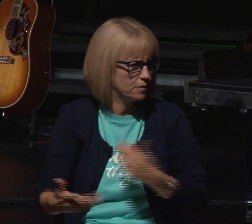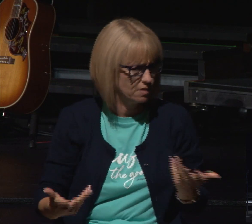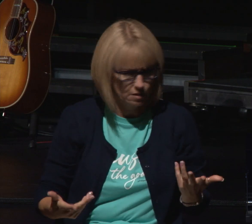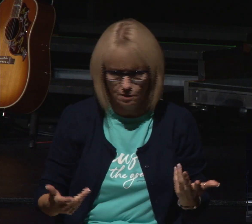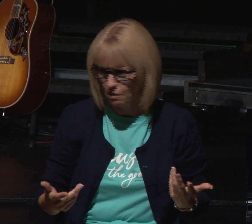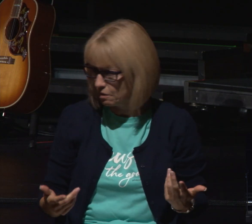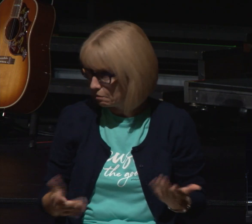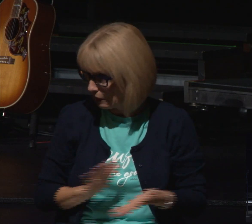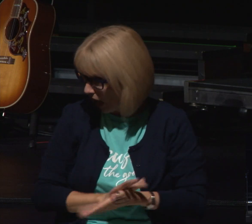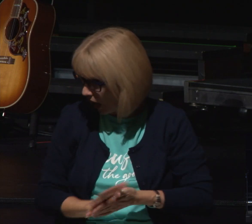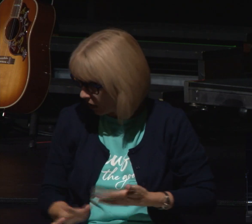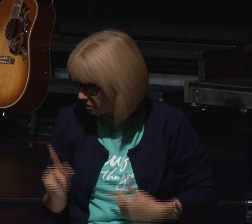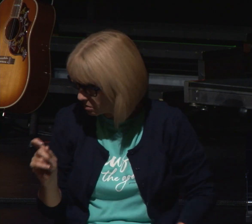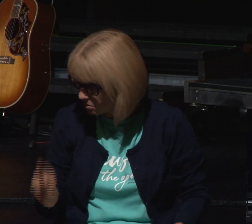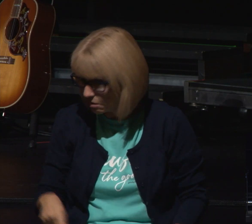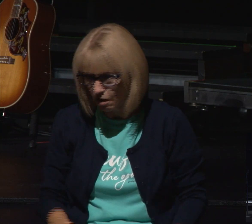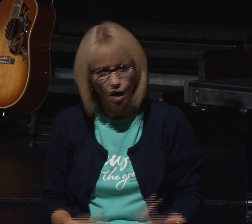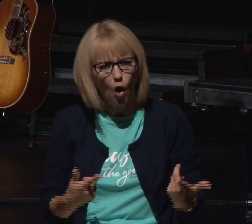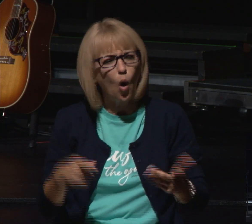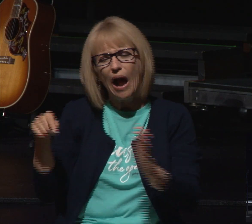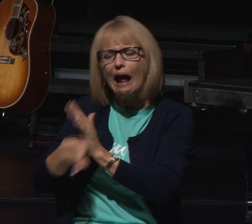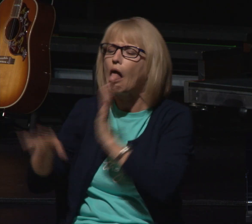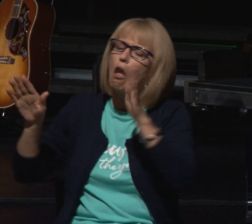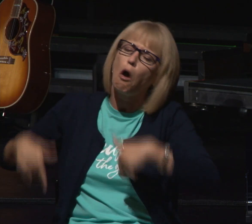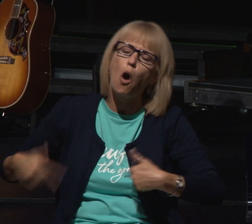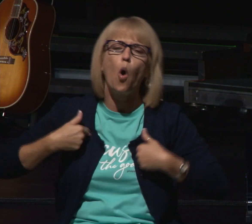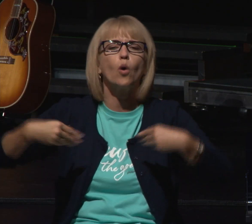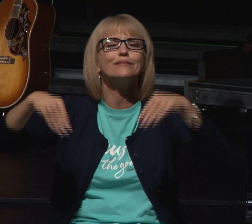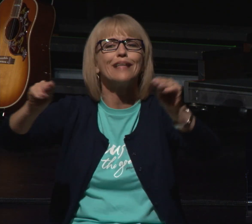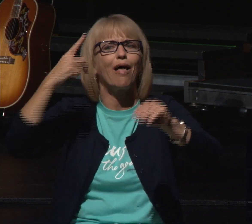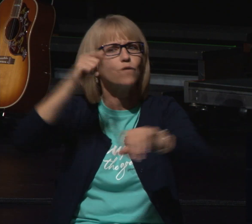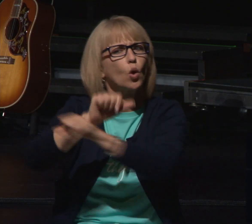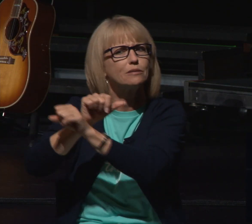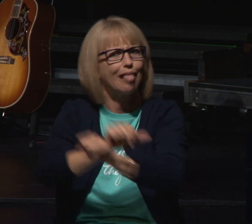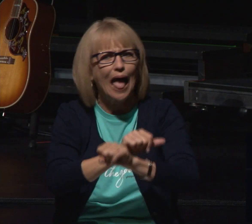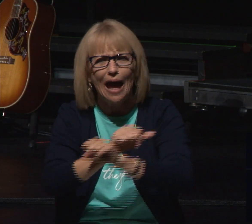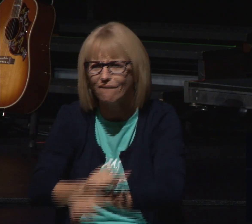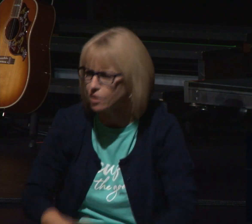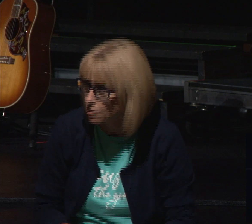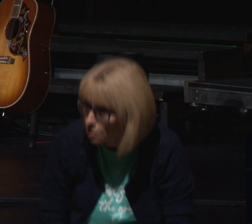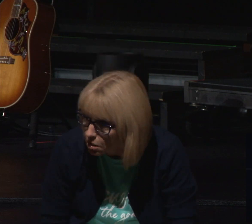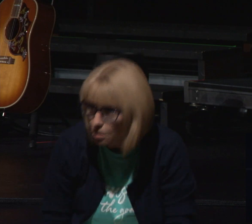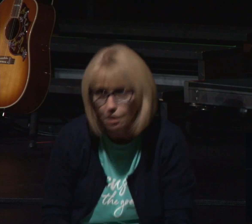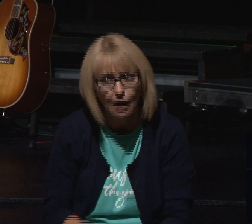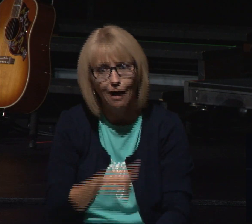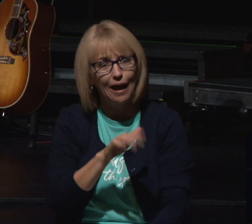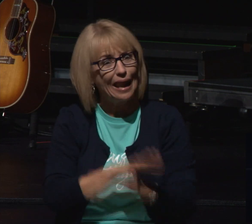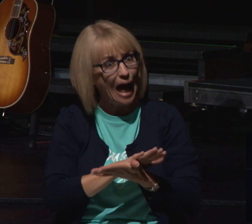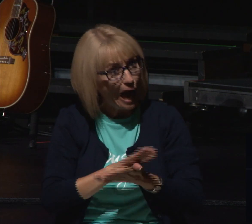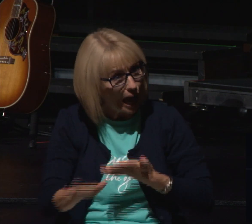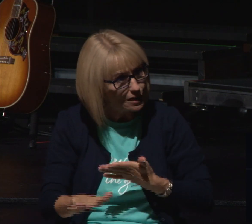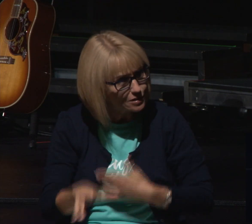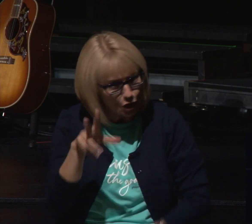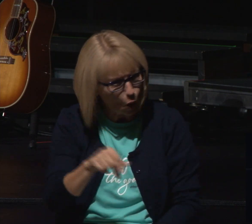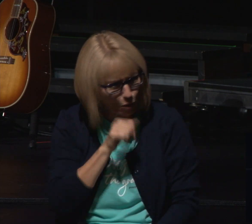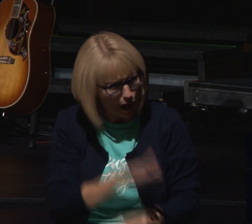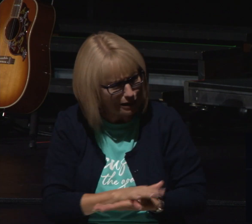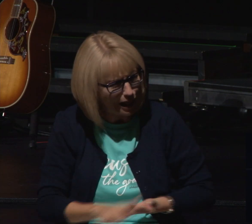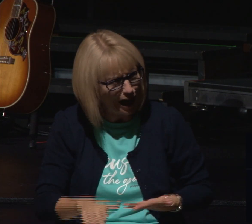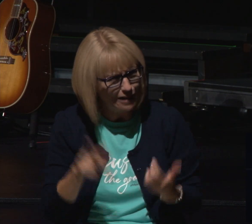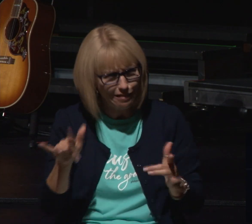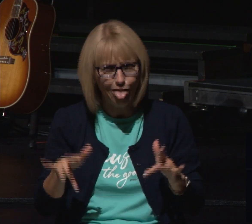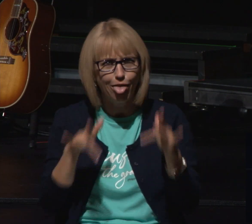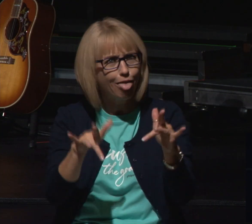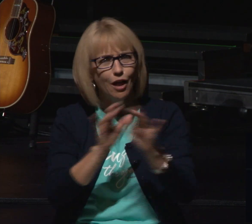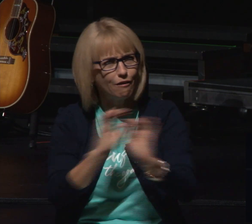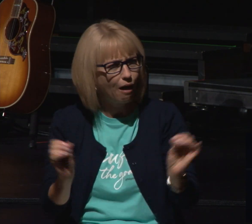i guess we shouldn't kill him let's sell him off to be a slave forever that's the result that's the extent of their compassion so